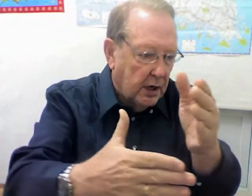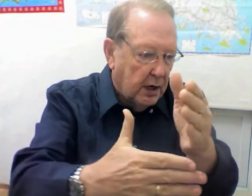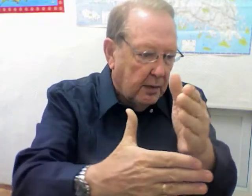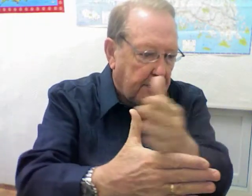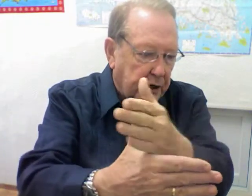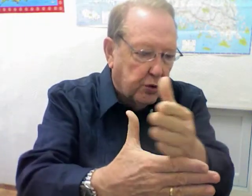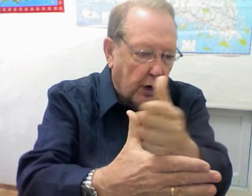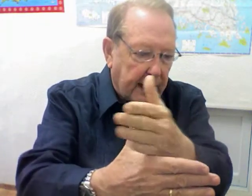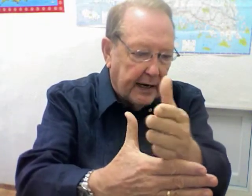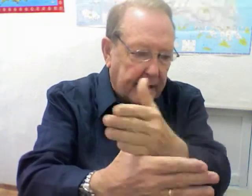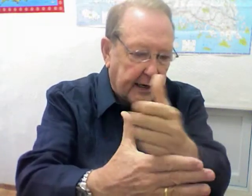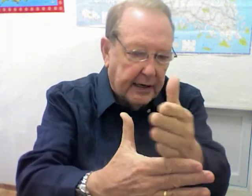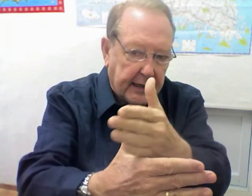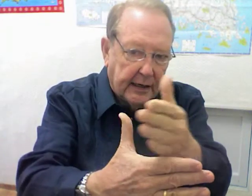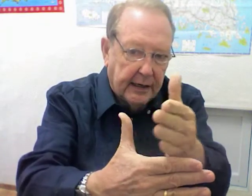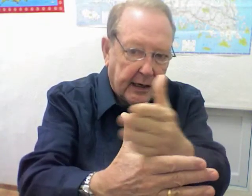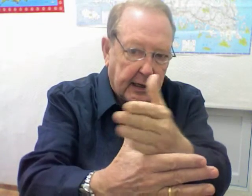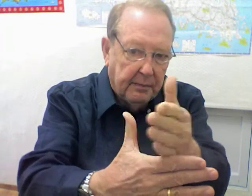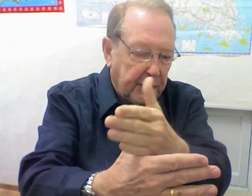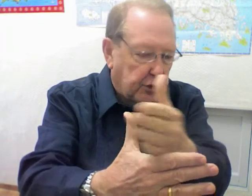Between. Between.